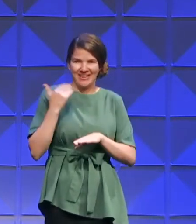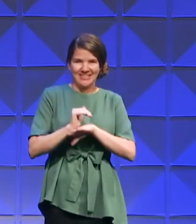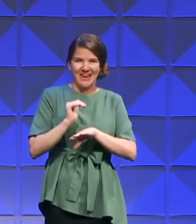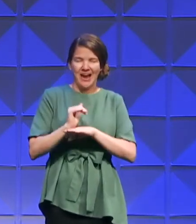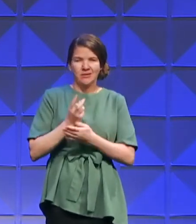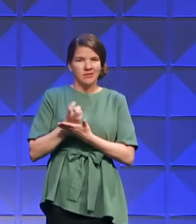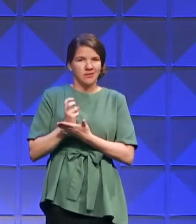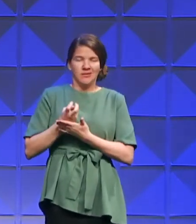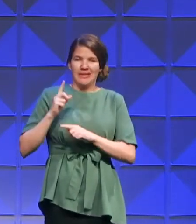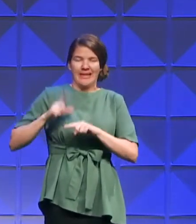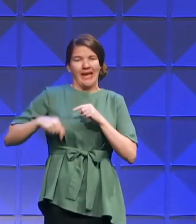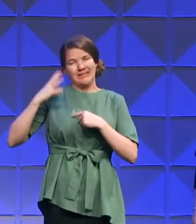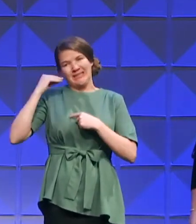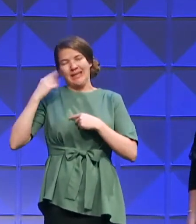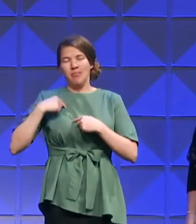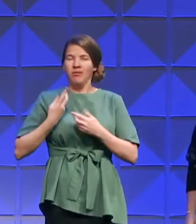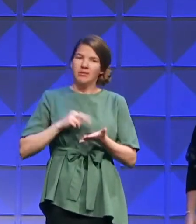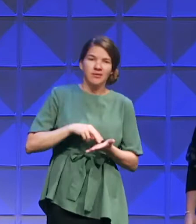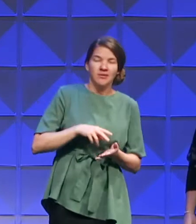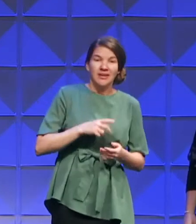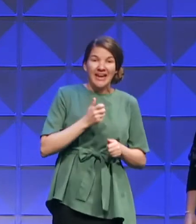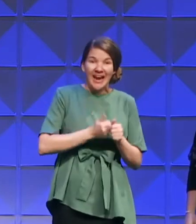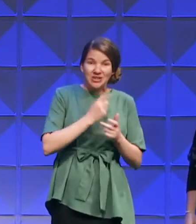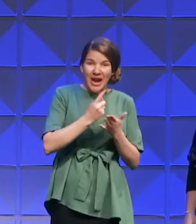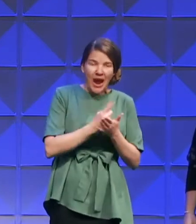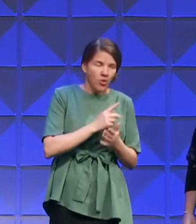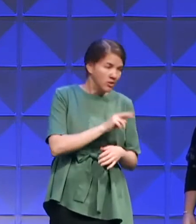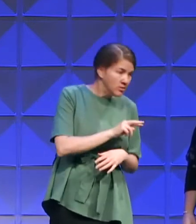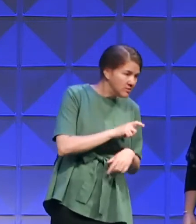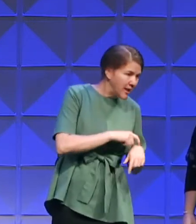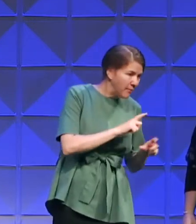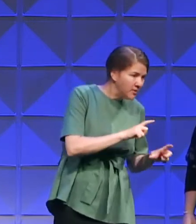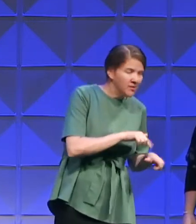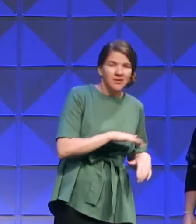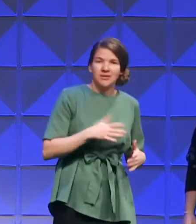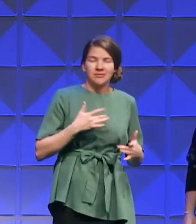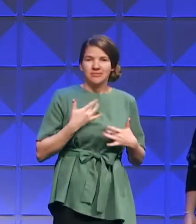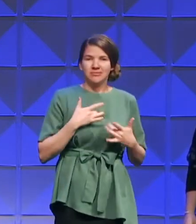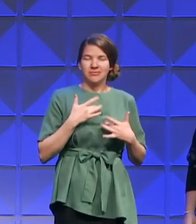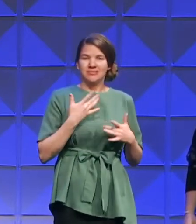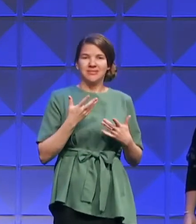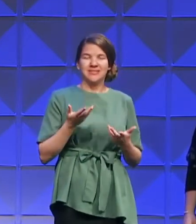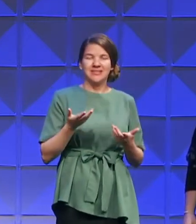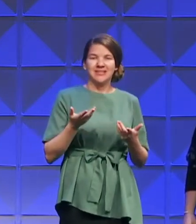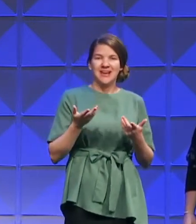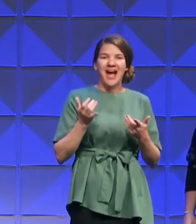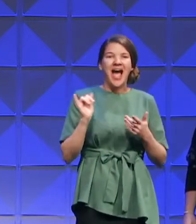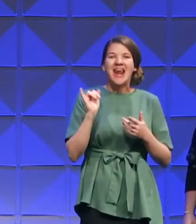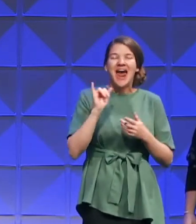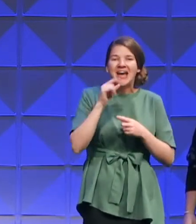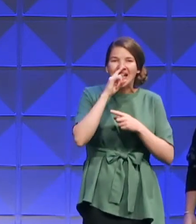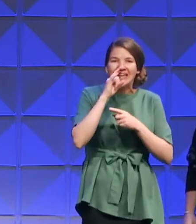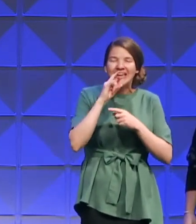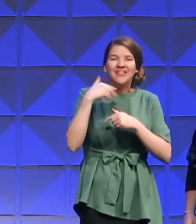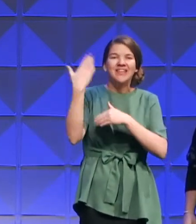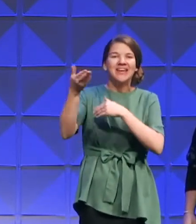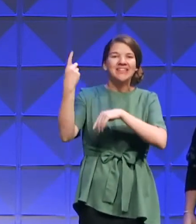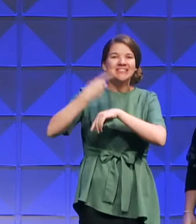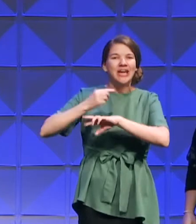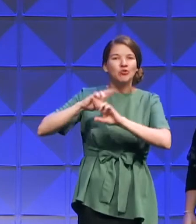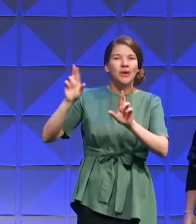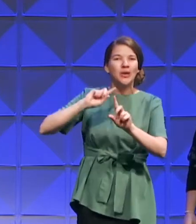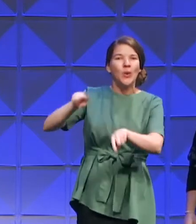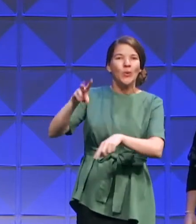last night. I kept getting up just about every hour and just anxious to get here. Kind of like a kid going to Six Flags or something.